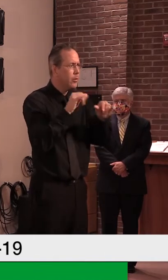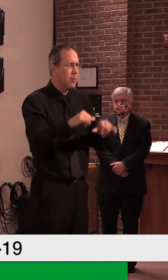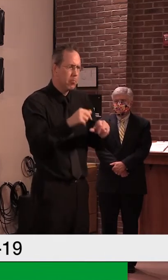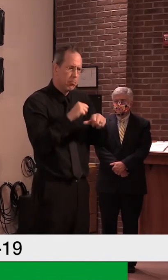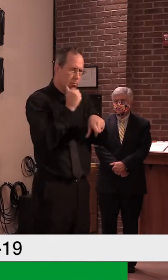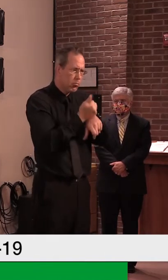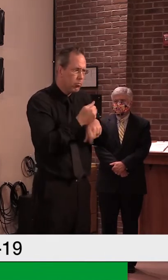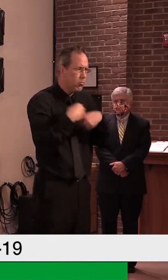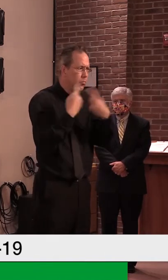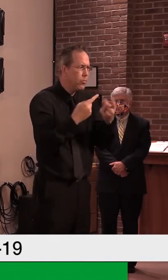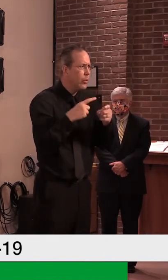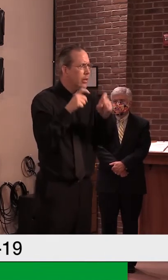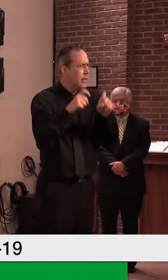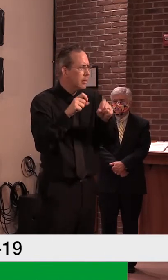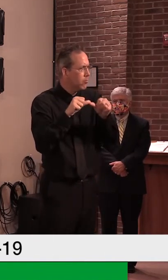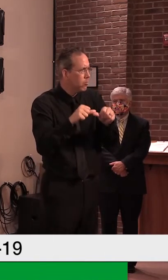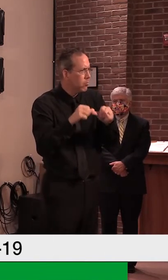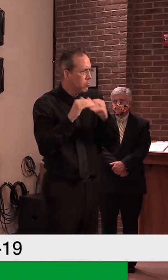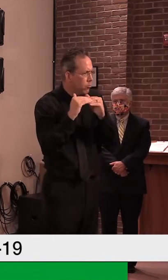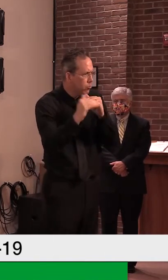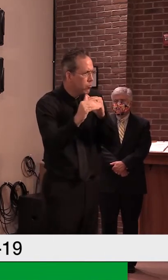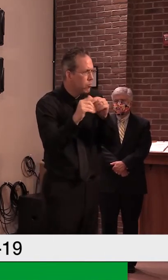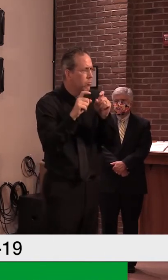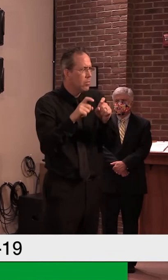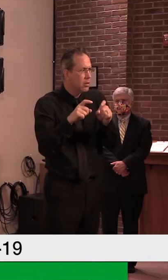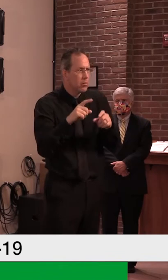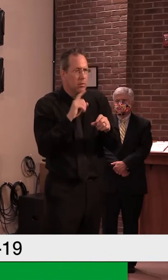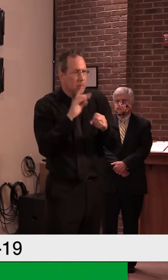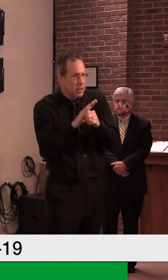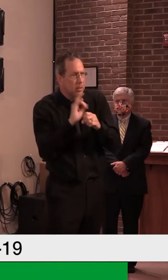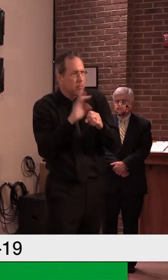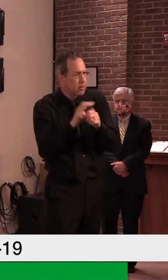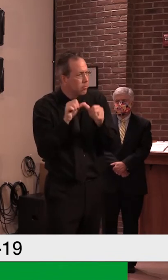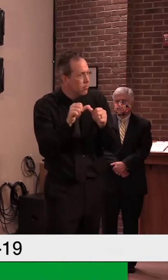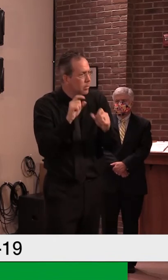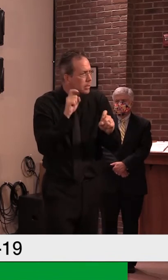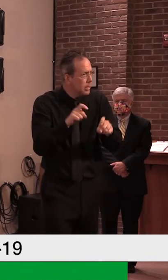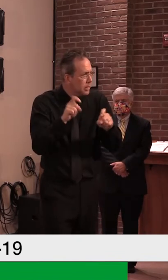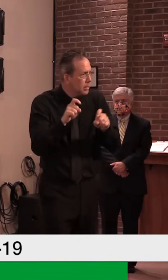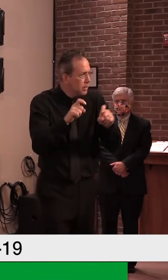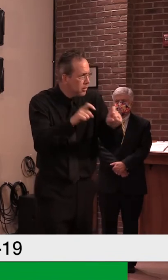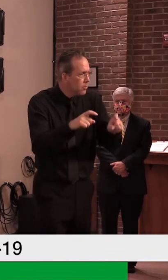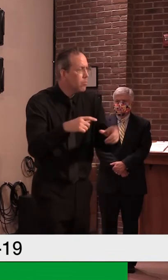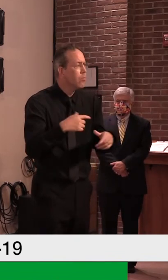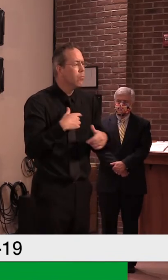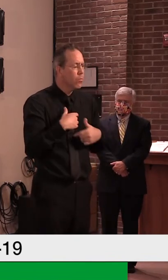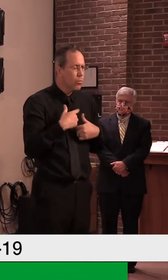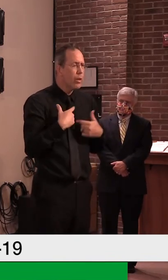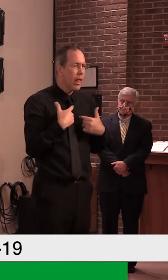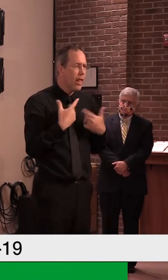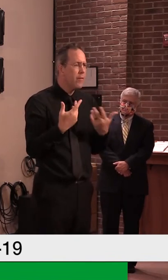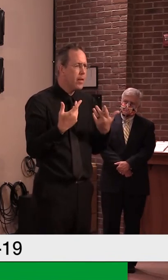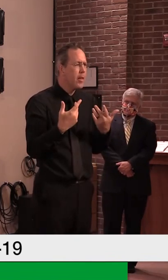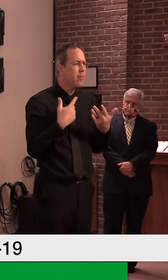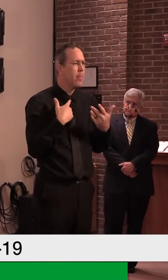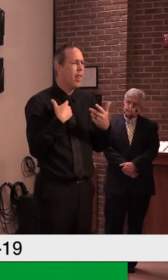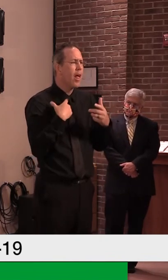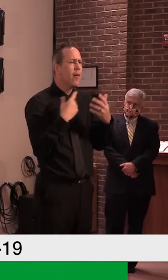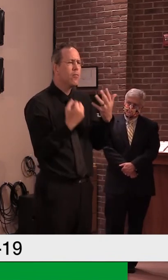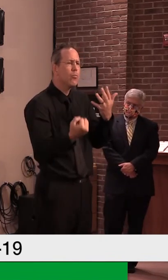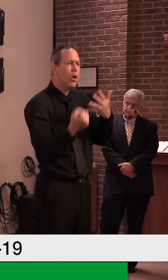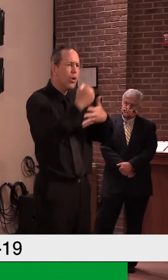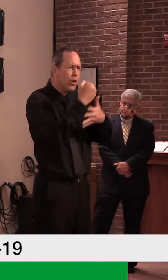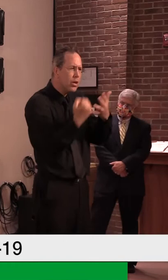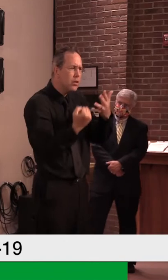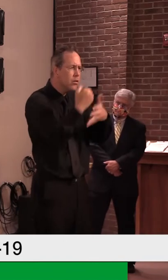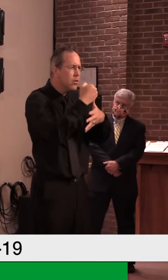in of the previous question you may have heard. And we have a prioritization scheme. And clearly those who are symptomatic are at the